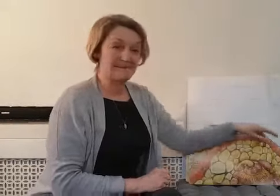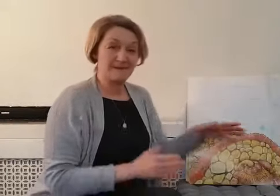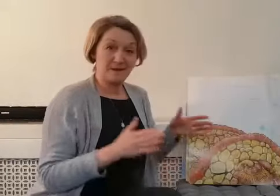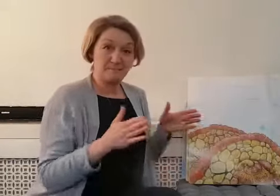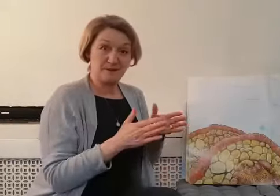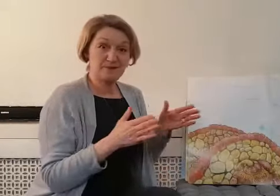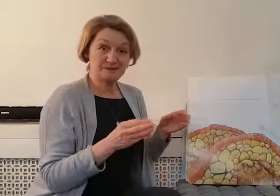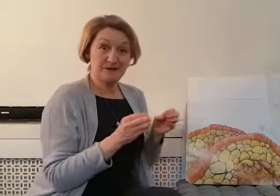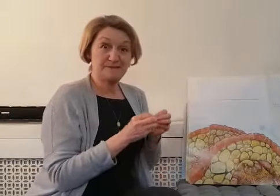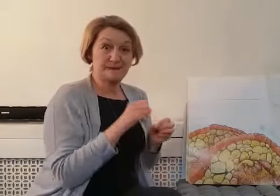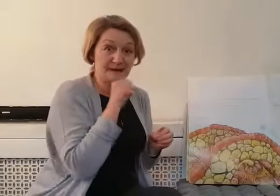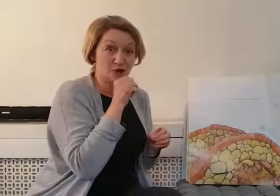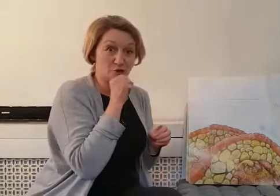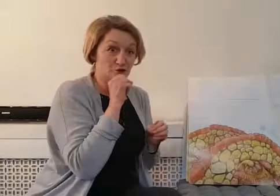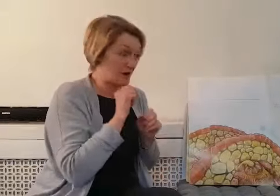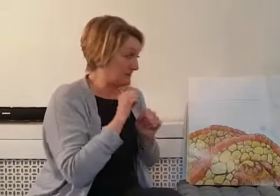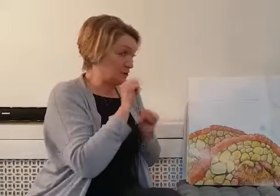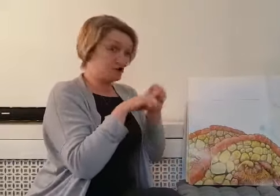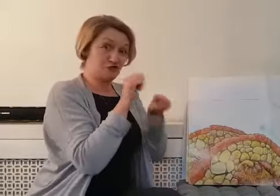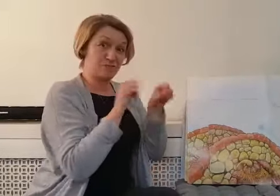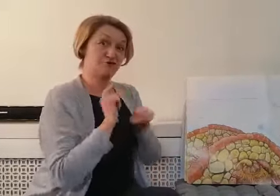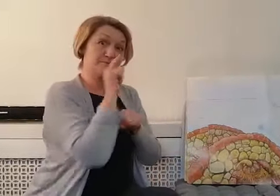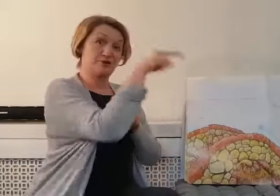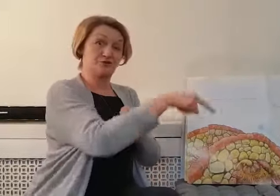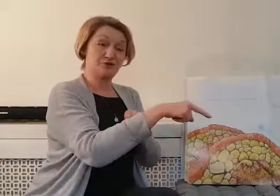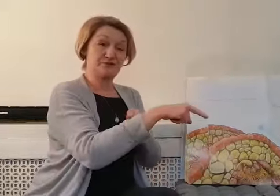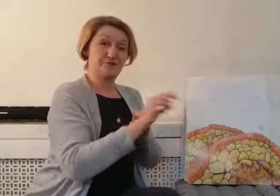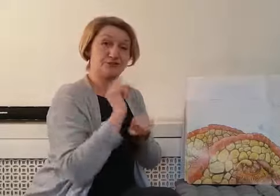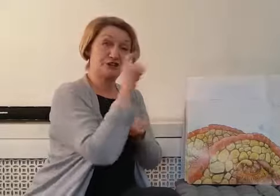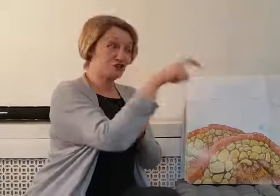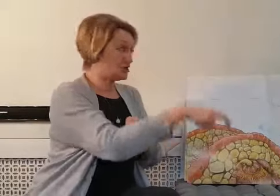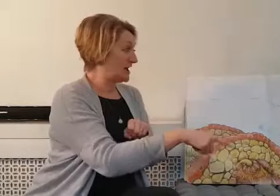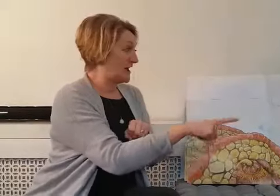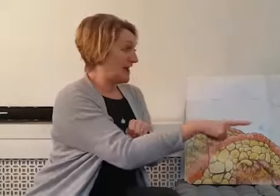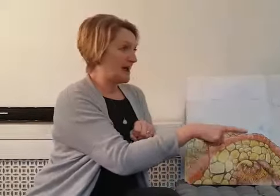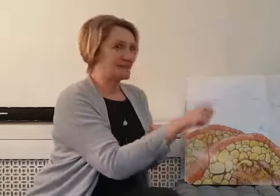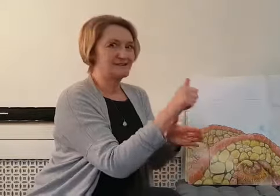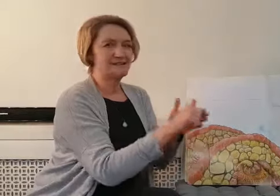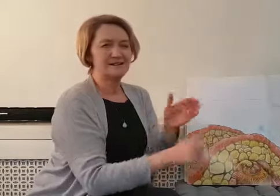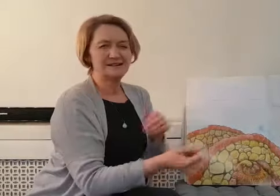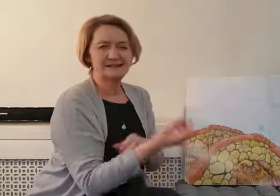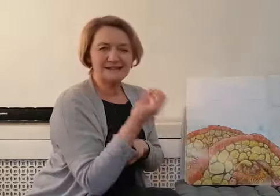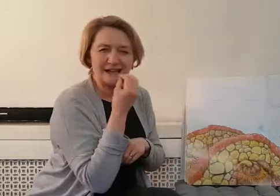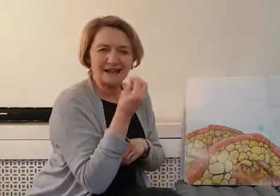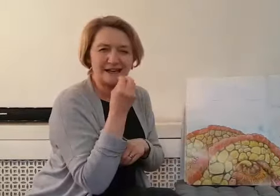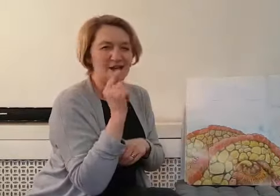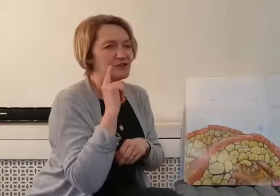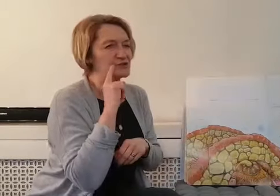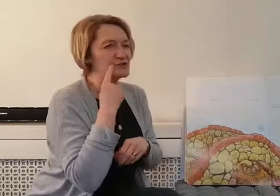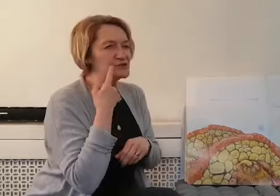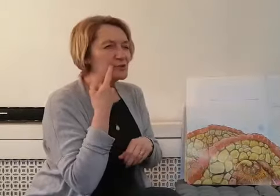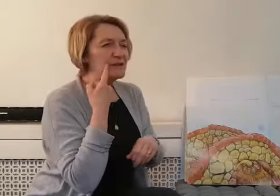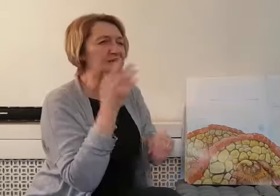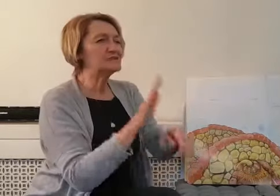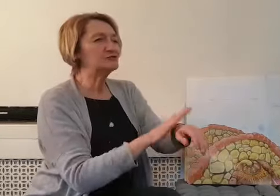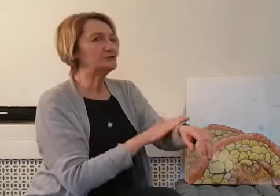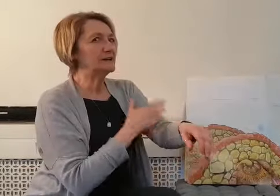Middle-sized Billy Goat Gruff. Trip-trap to cross the bridge and started to eat the sweet green